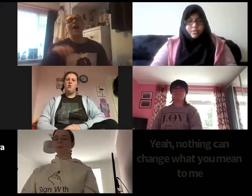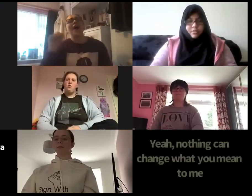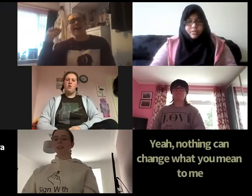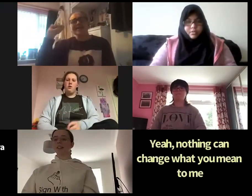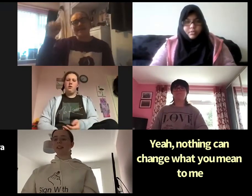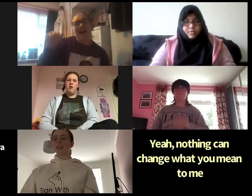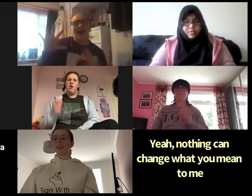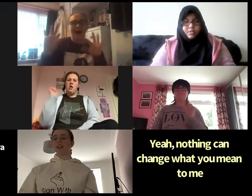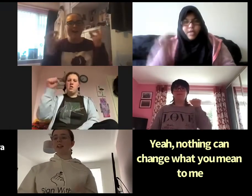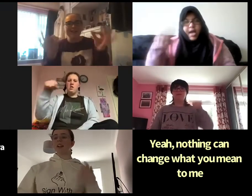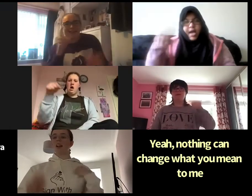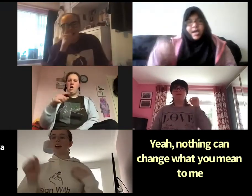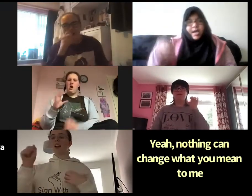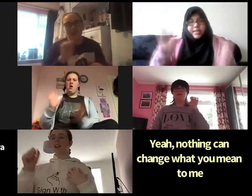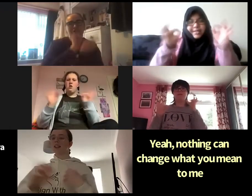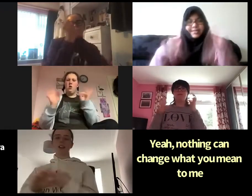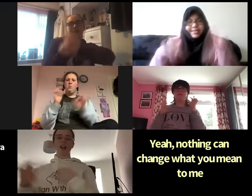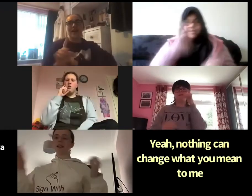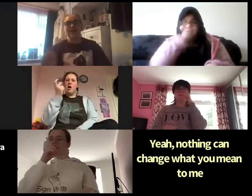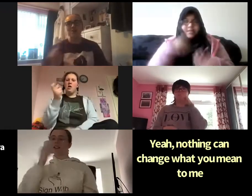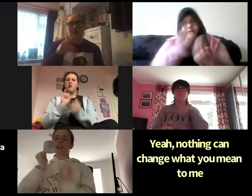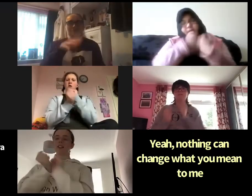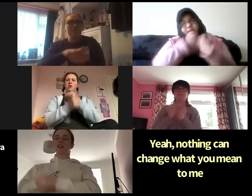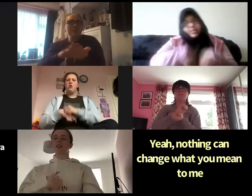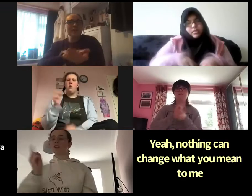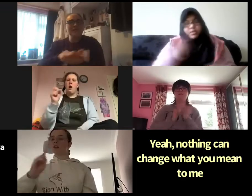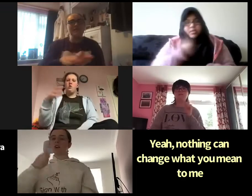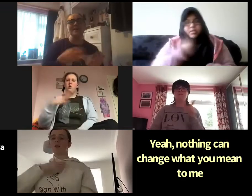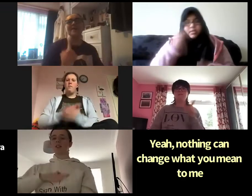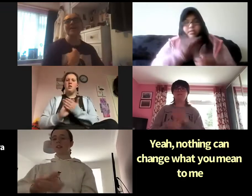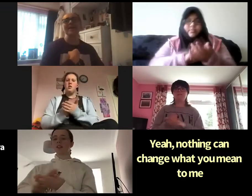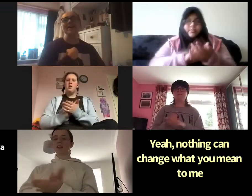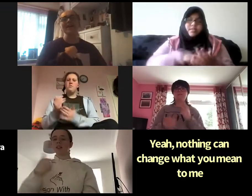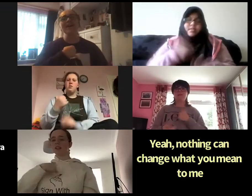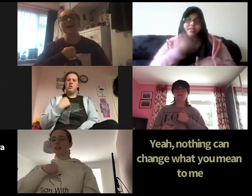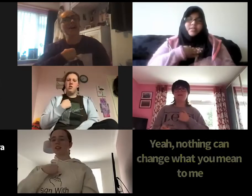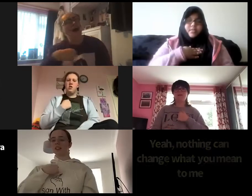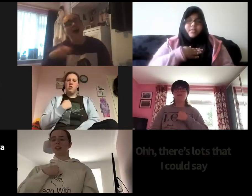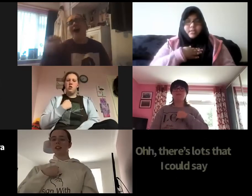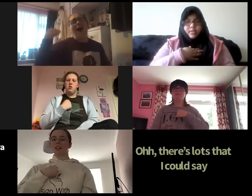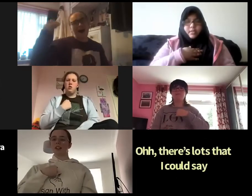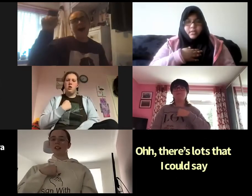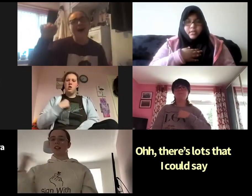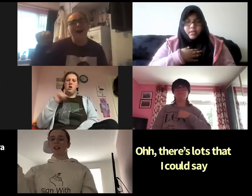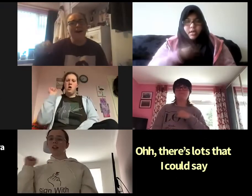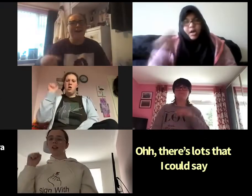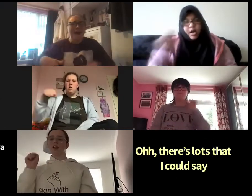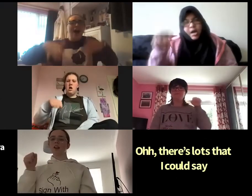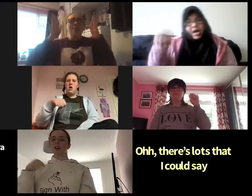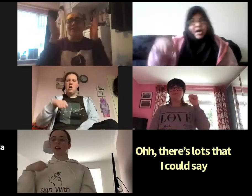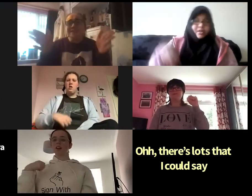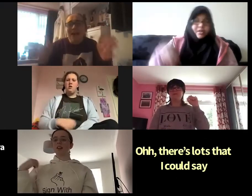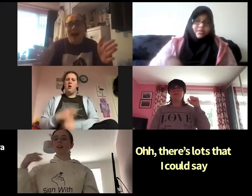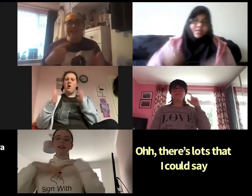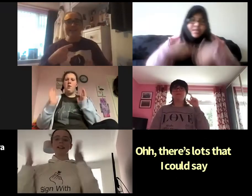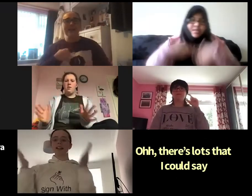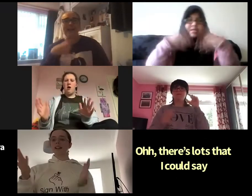Yeah, nothing can change what you mean to me Oh, there's lots that